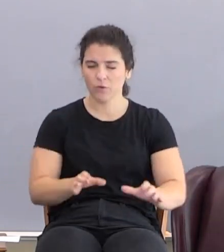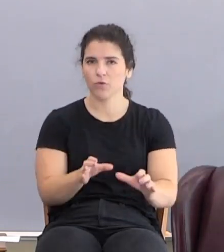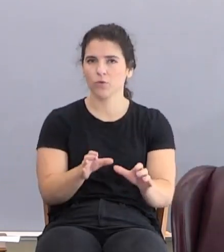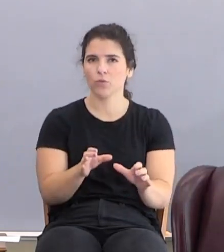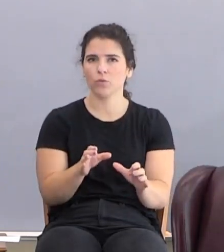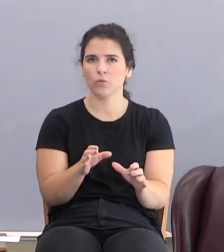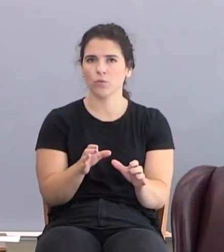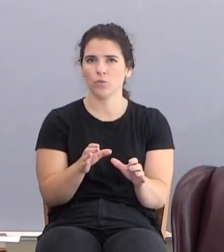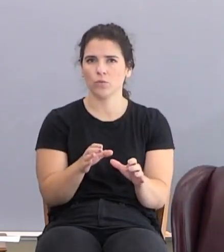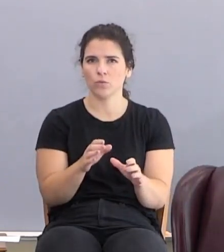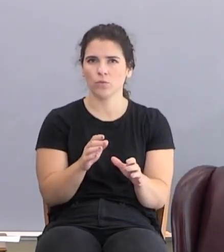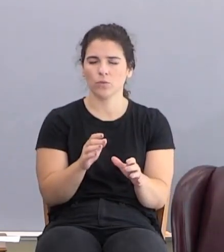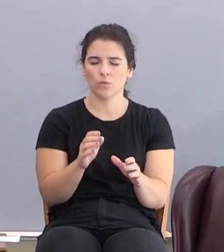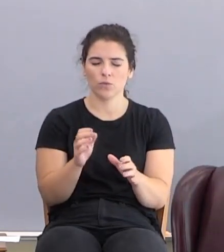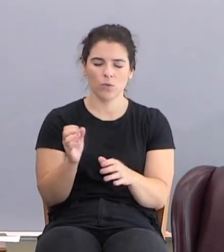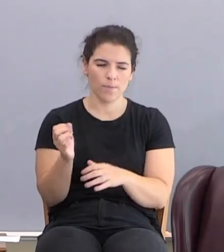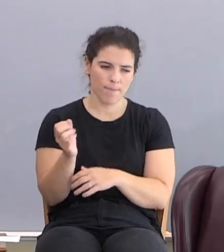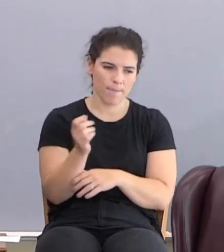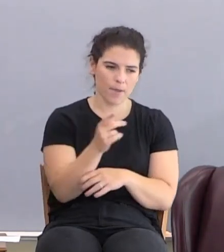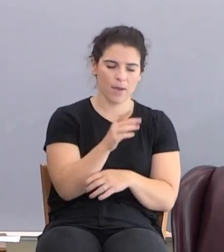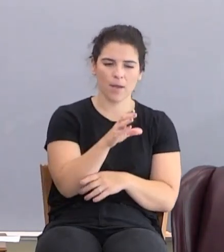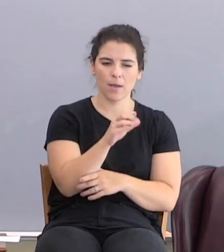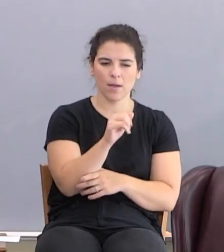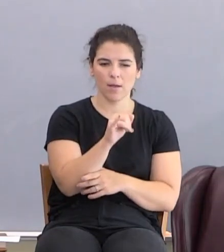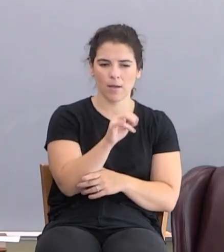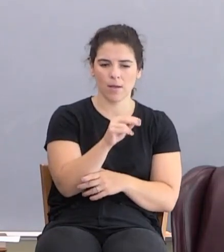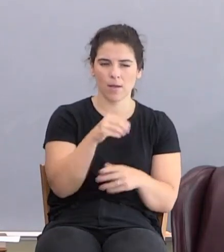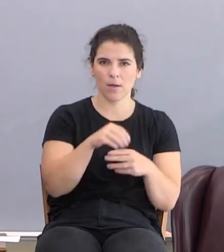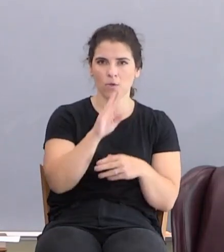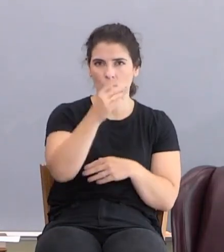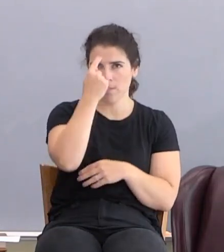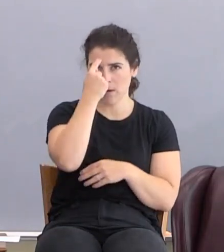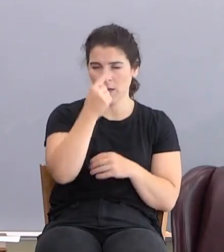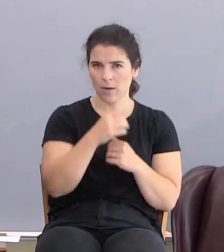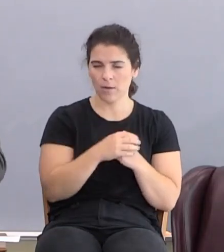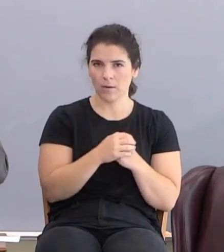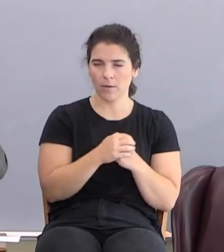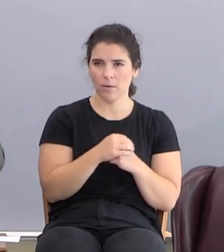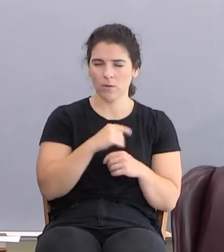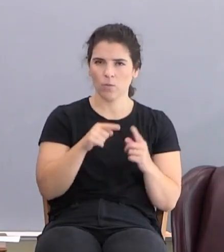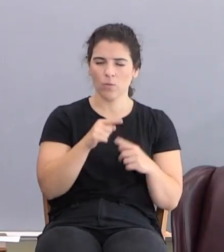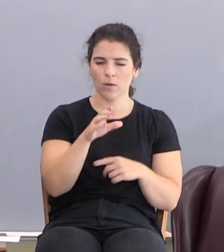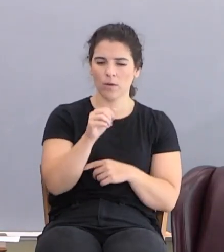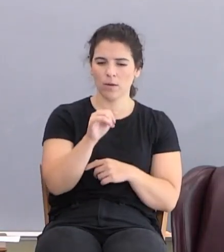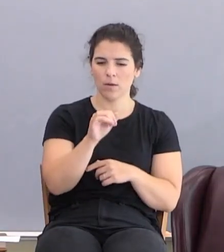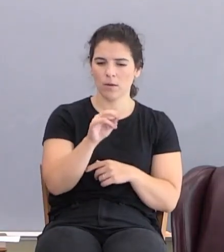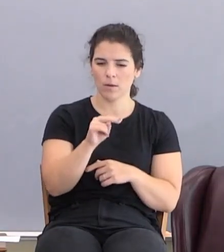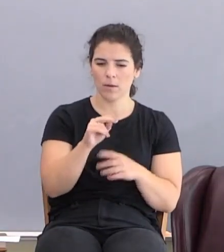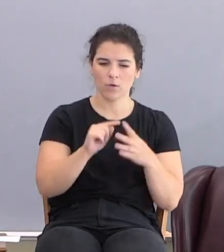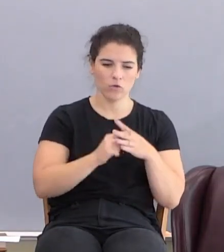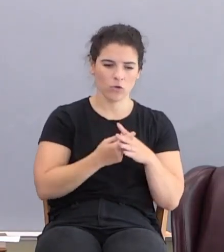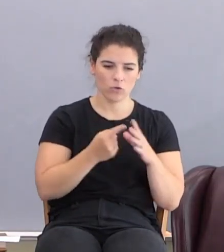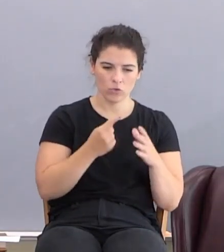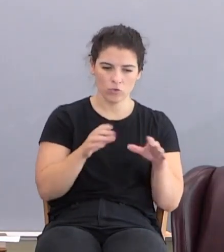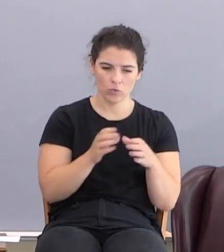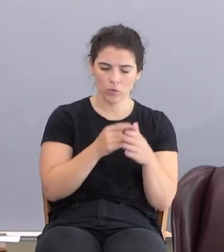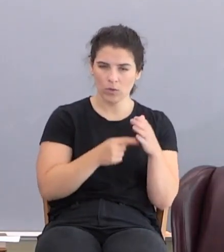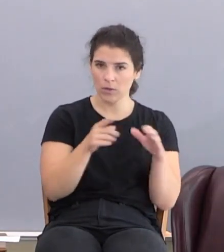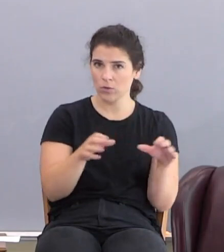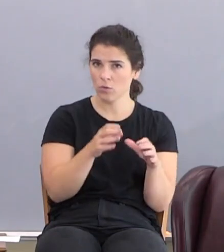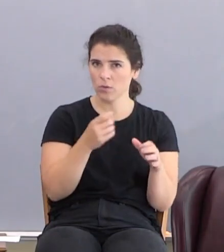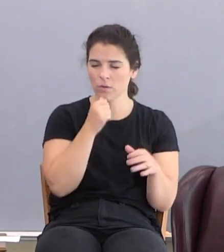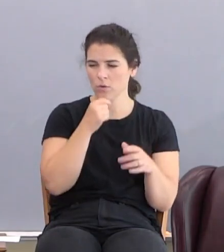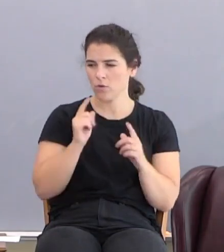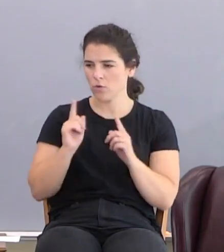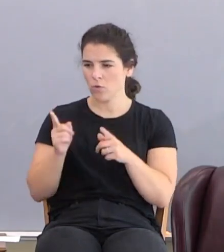transfer it back to Cain in your mind. When Cain starts out doing what he's doing, he doesn't just walk